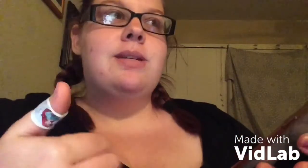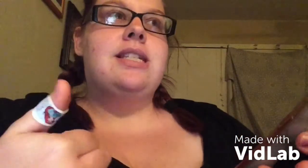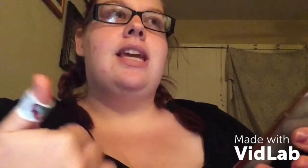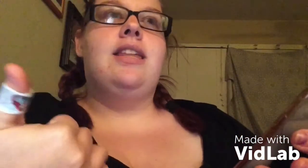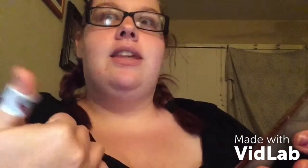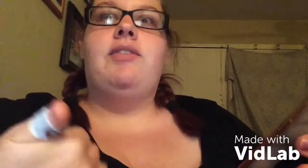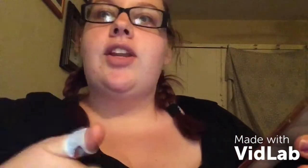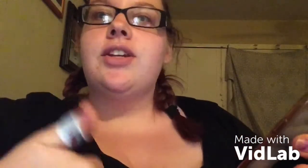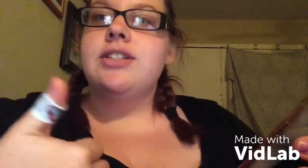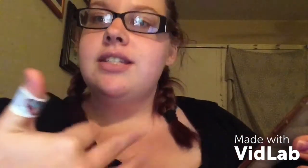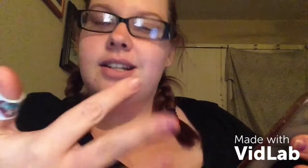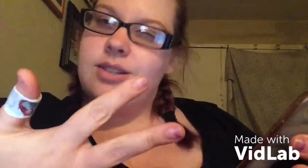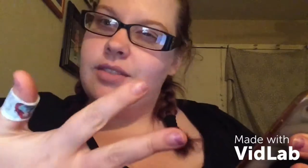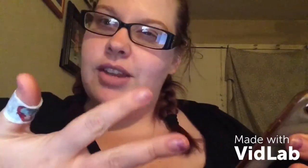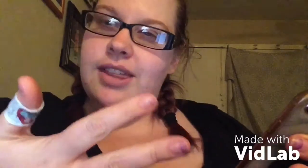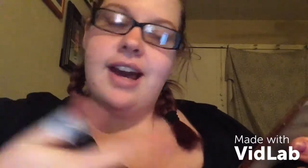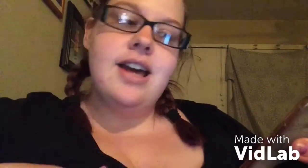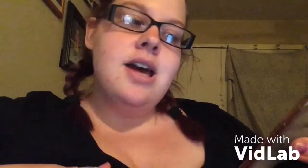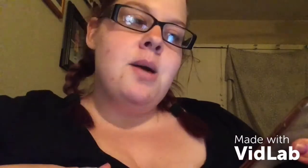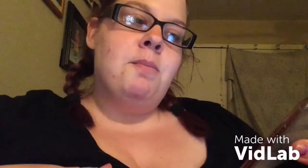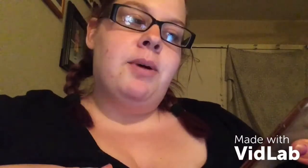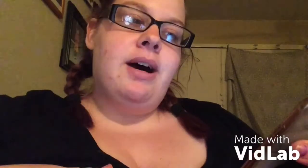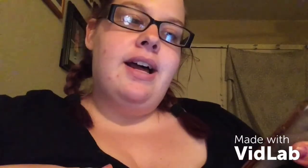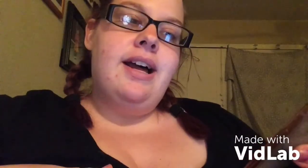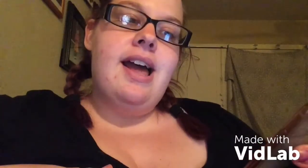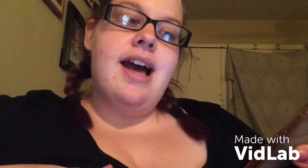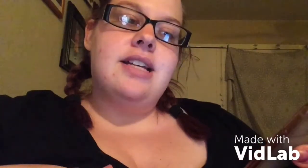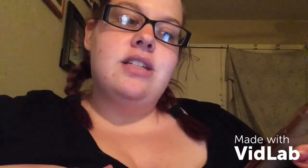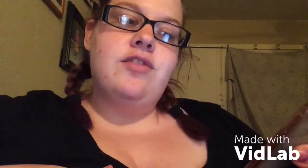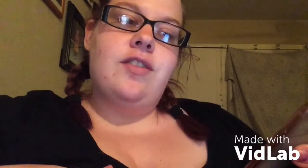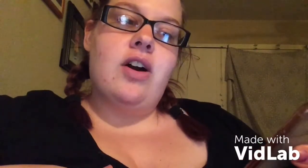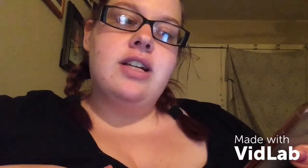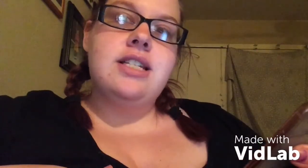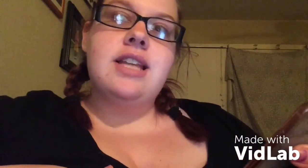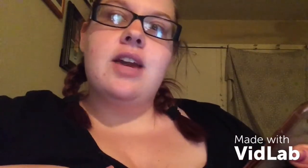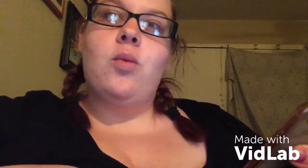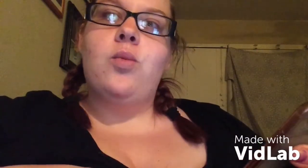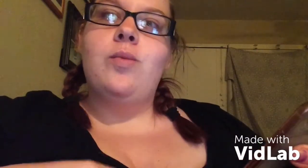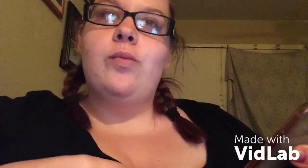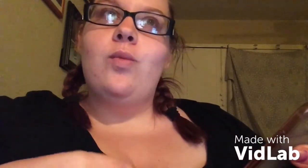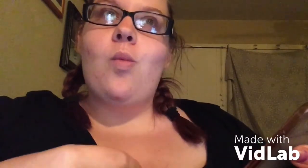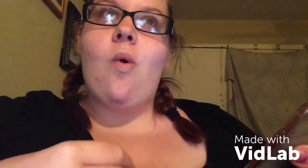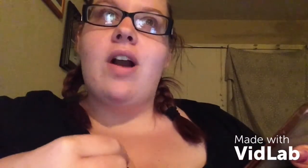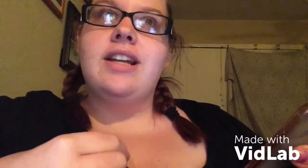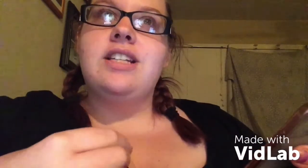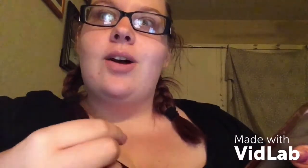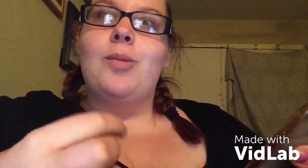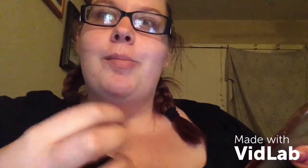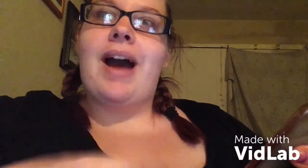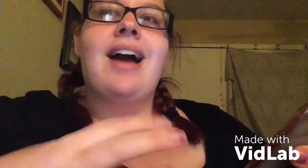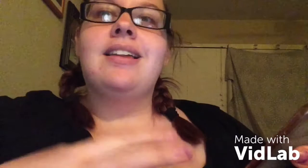miss, like, the vineyards, know, stuff like that. But as far as, like, wanting to go back